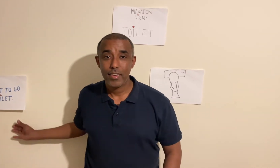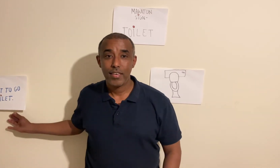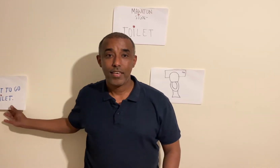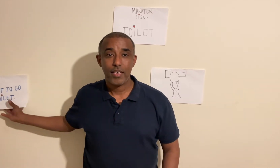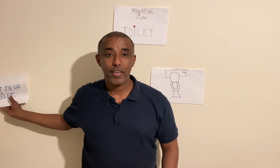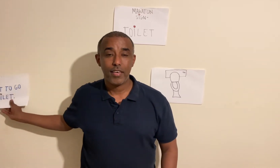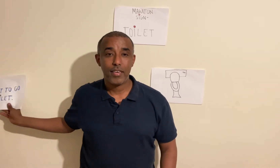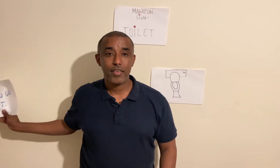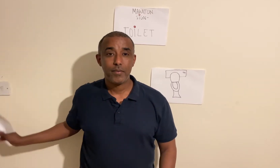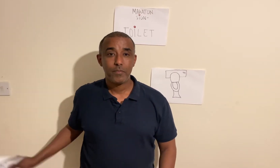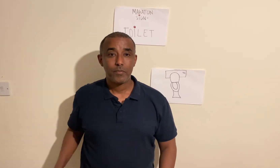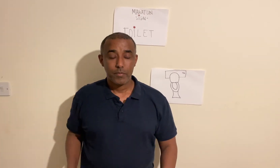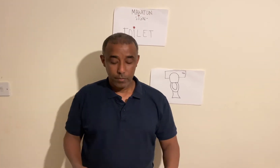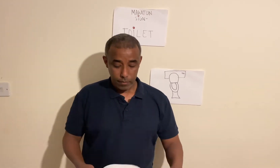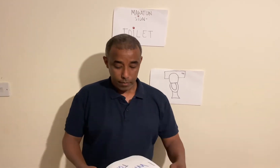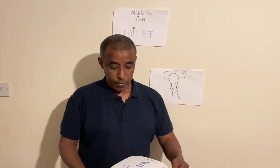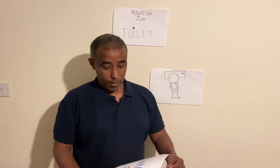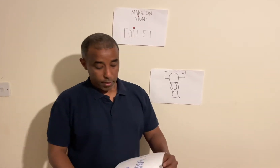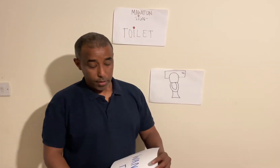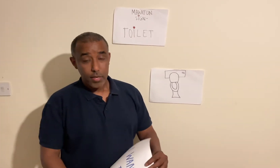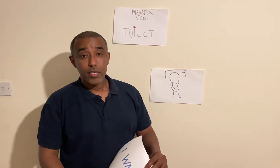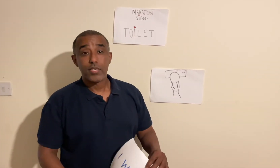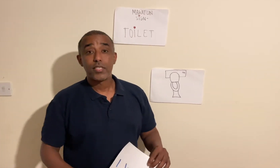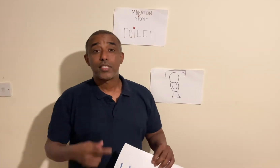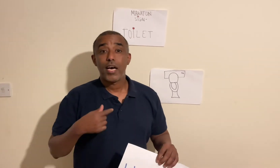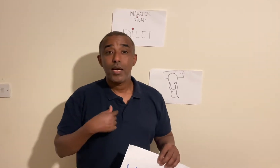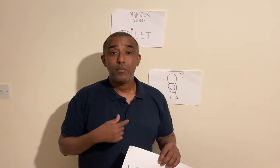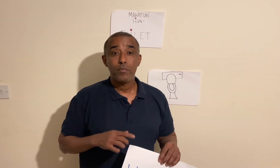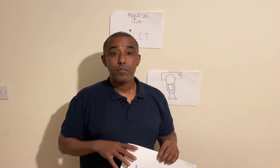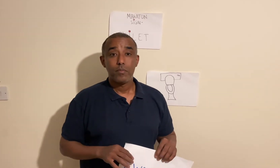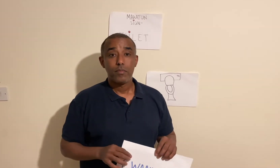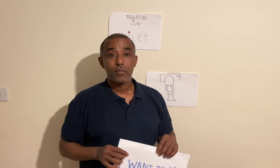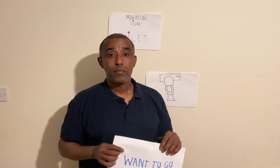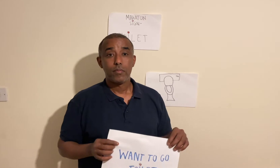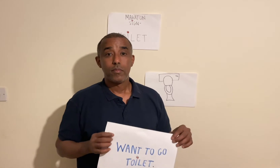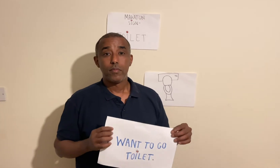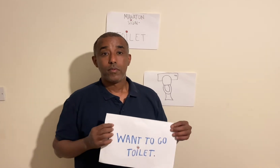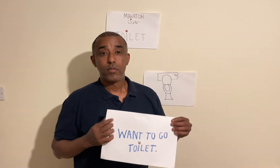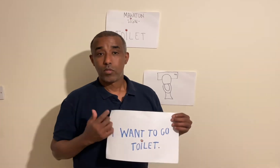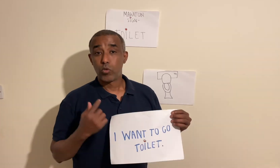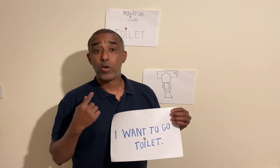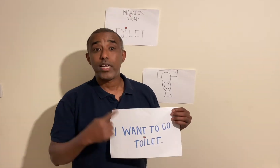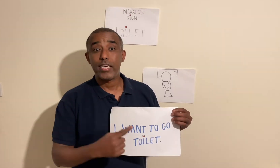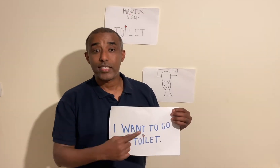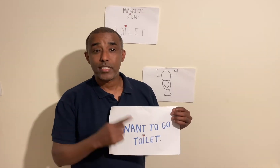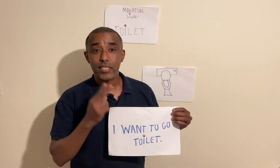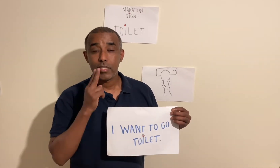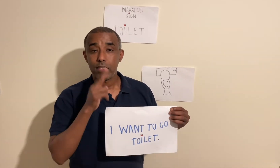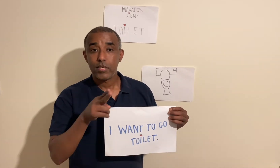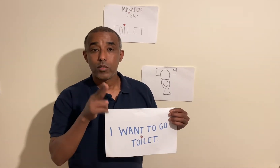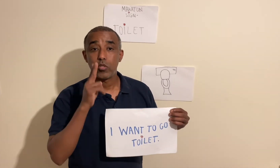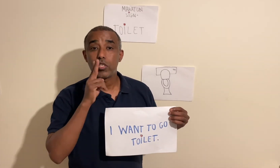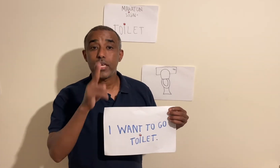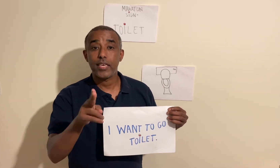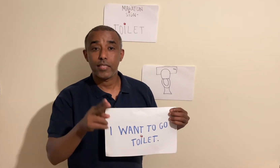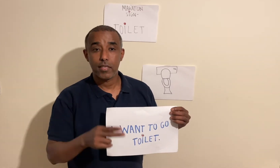And it's time to read. To say it.